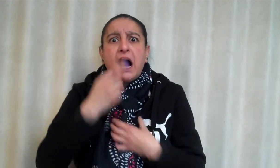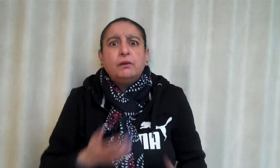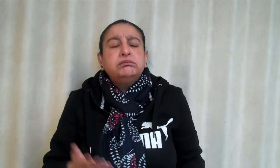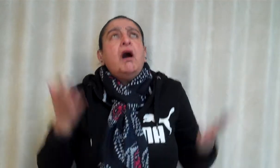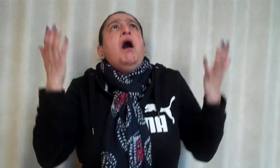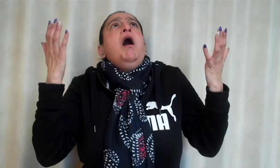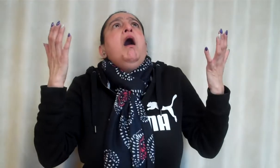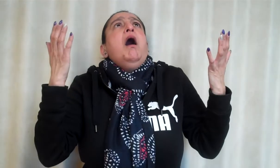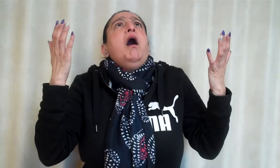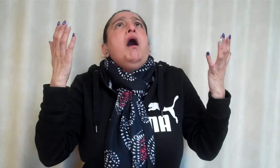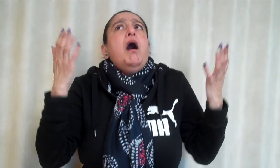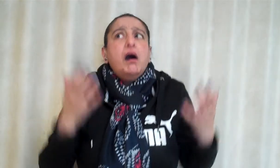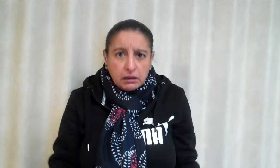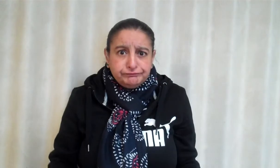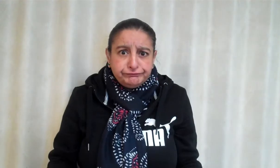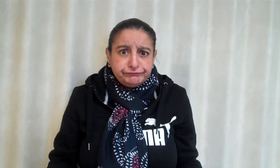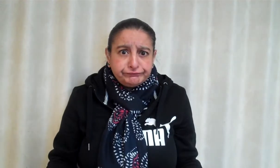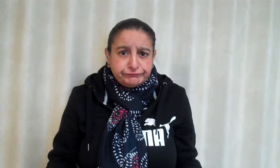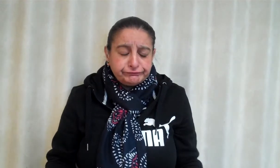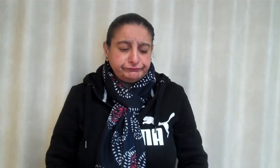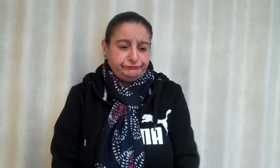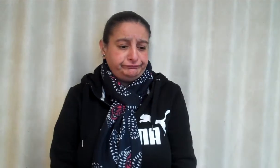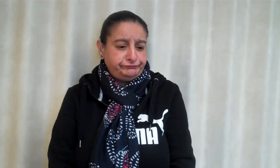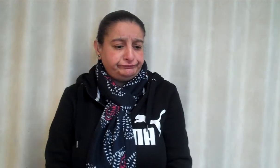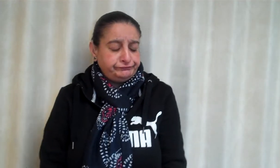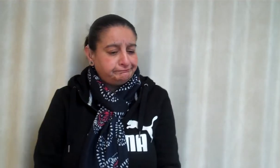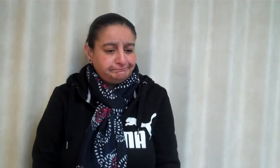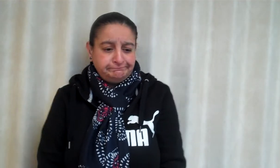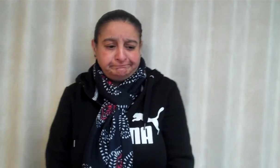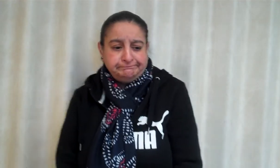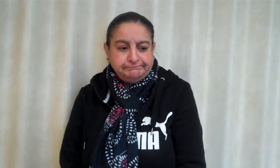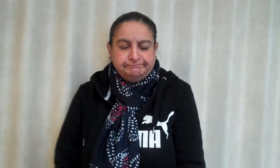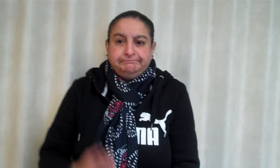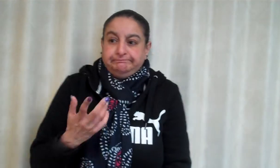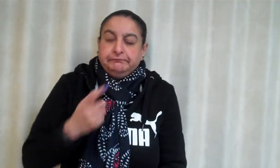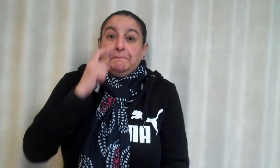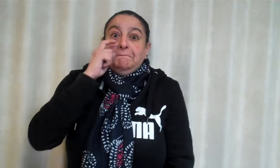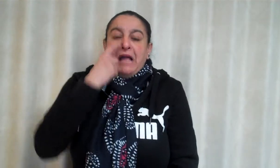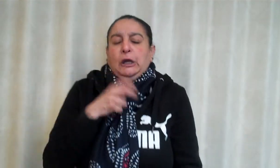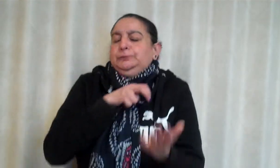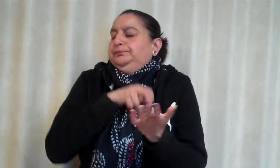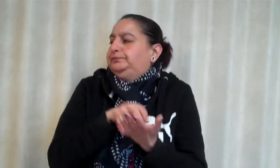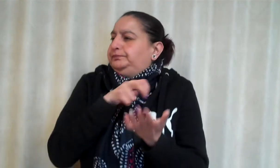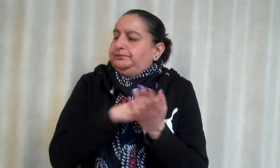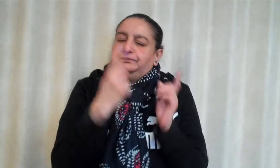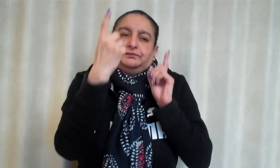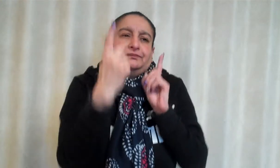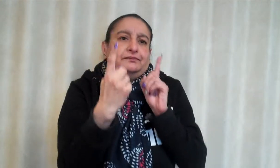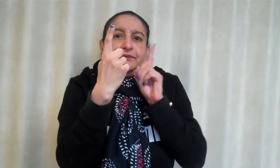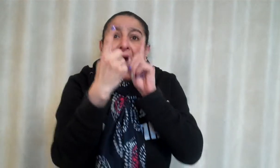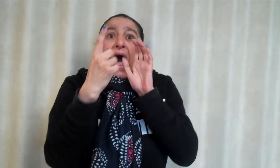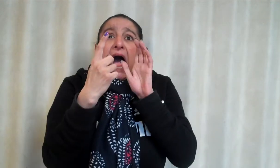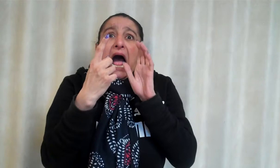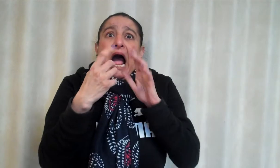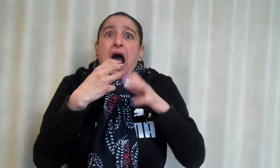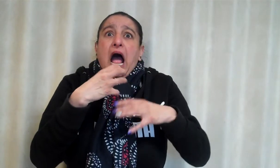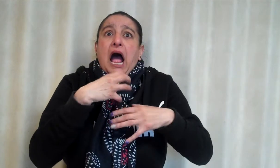into the ground. Oh no, said the mace. And the mace carried on.